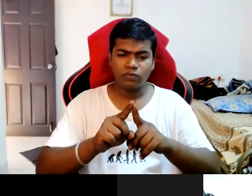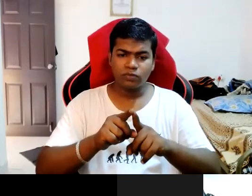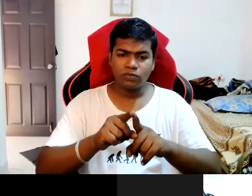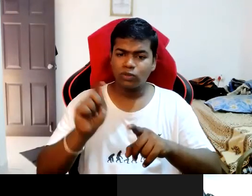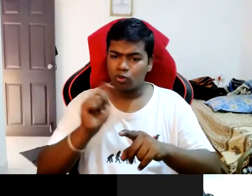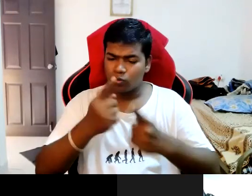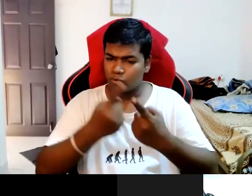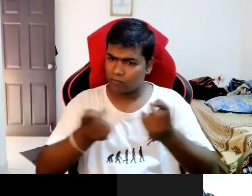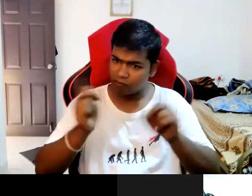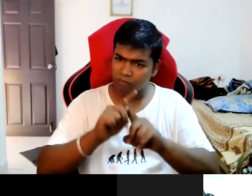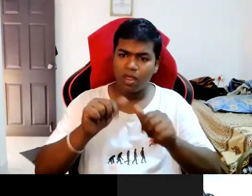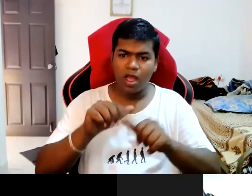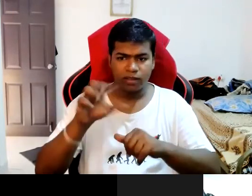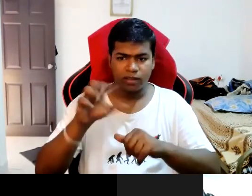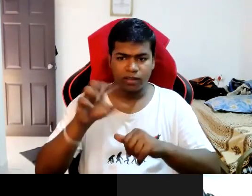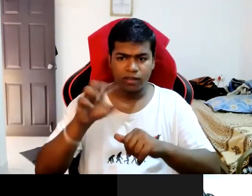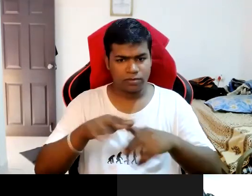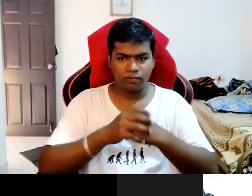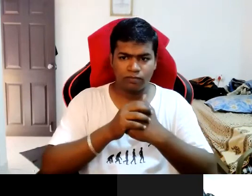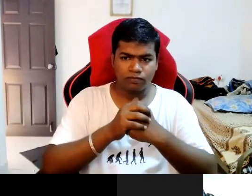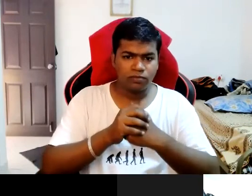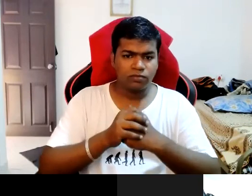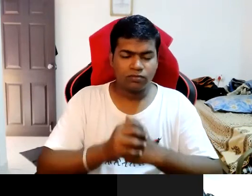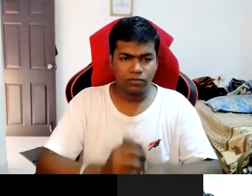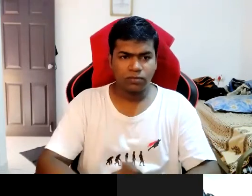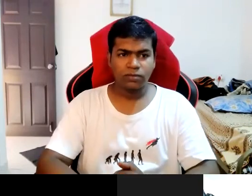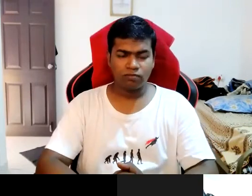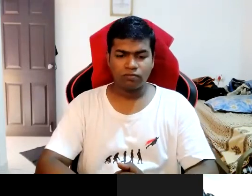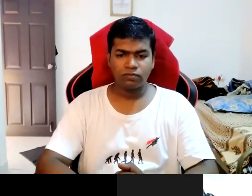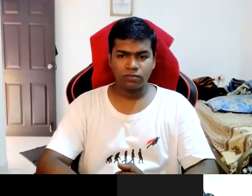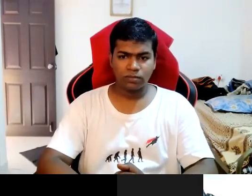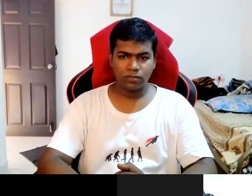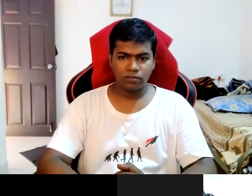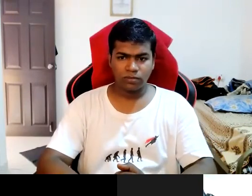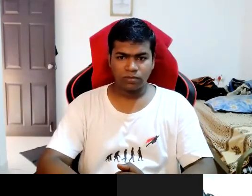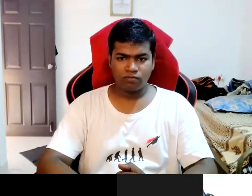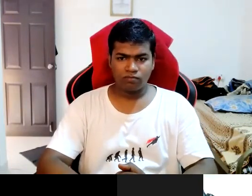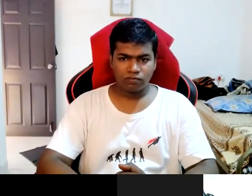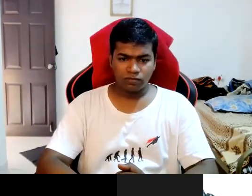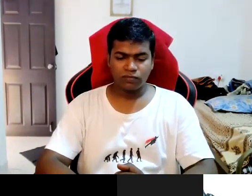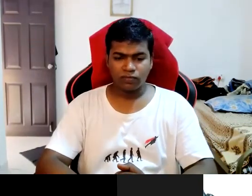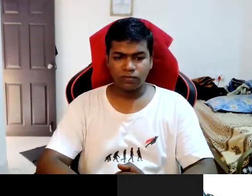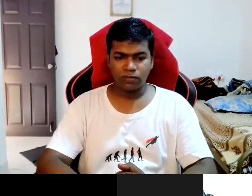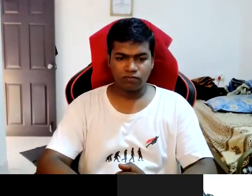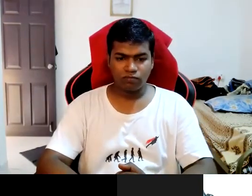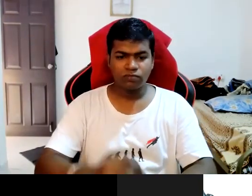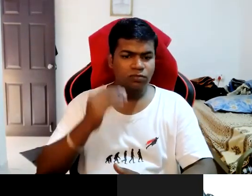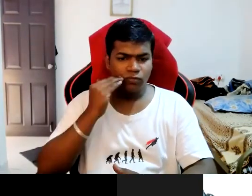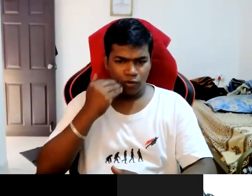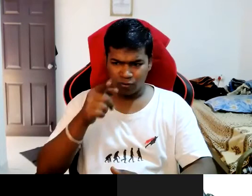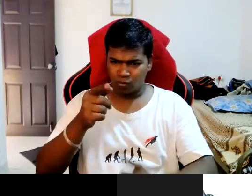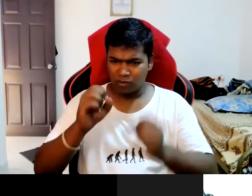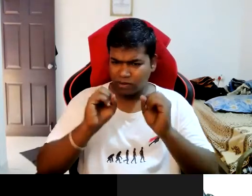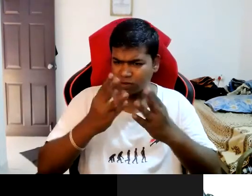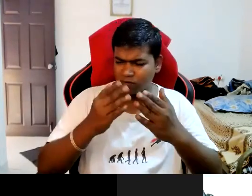when you started going to school uh